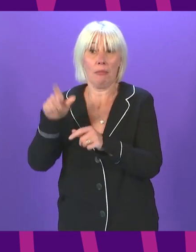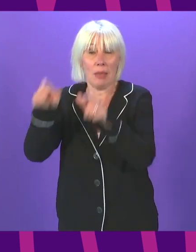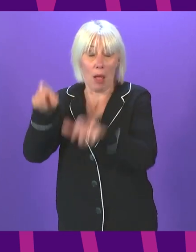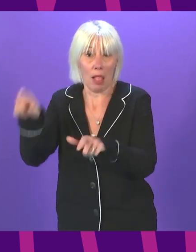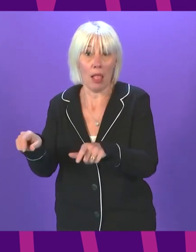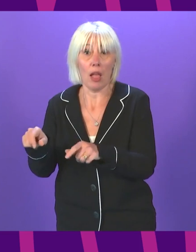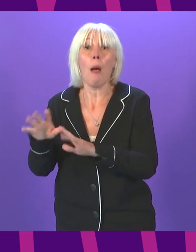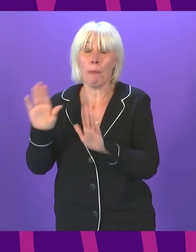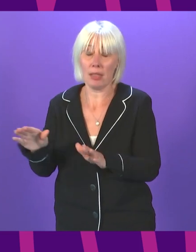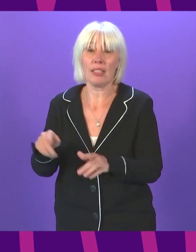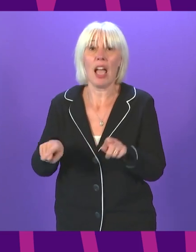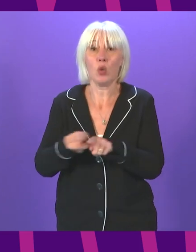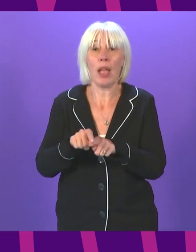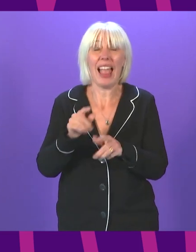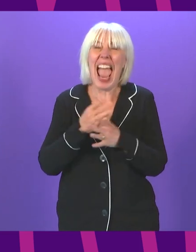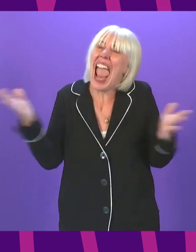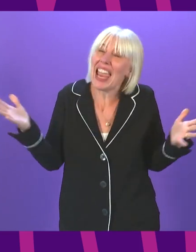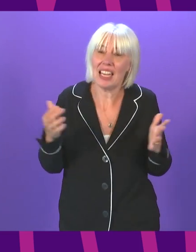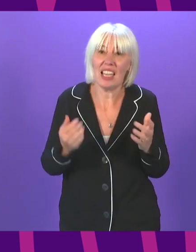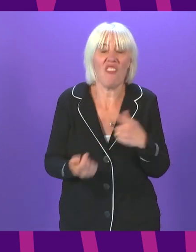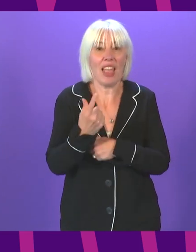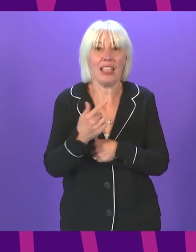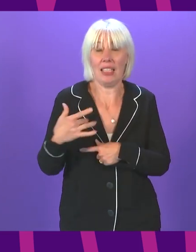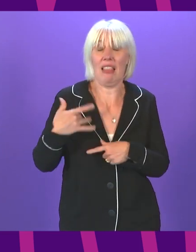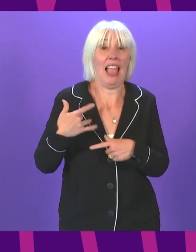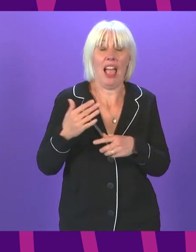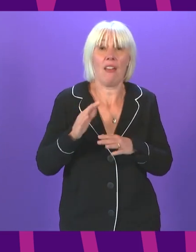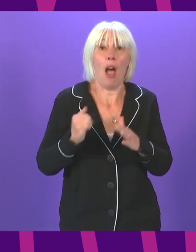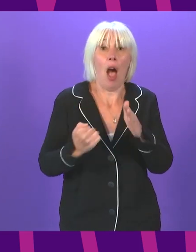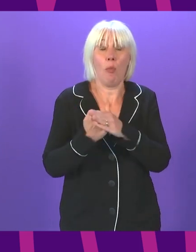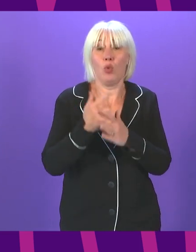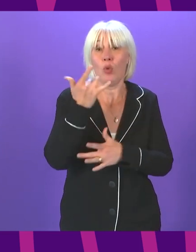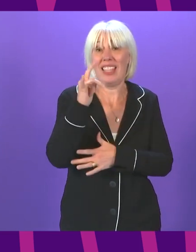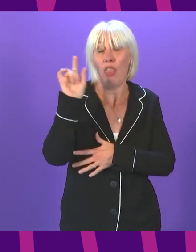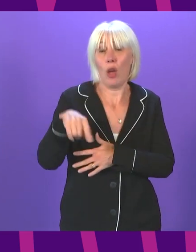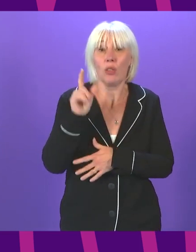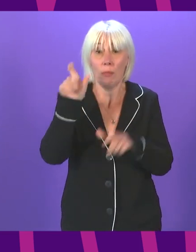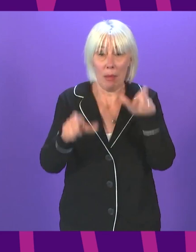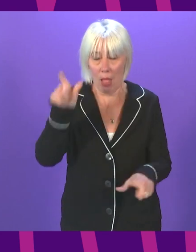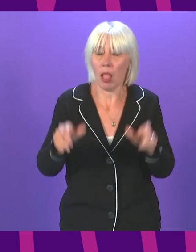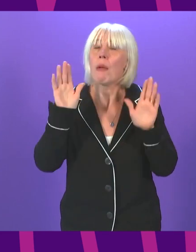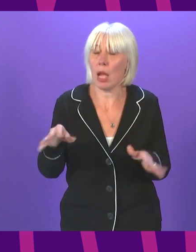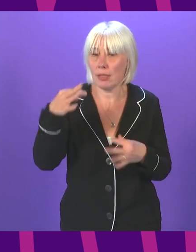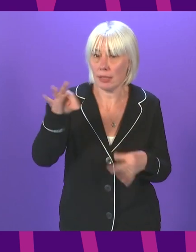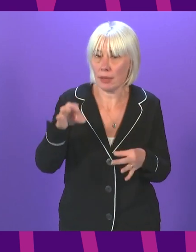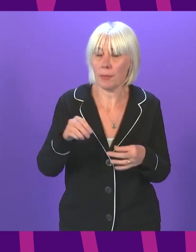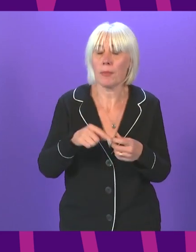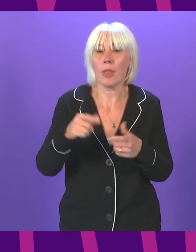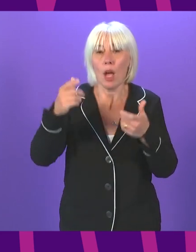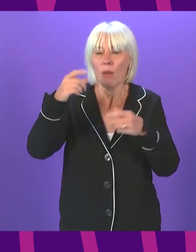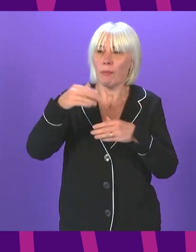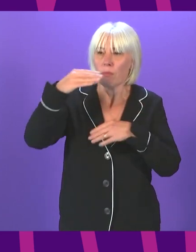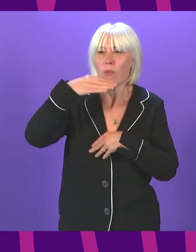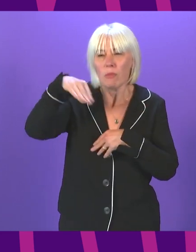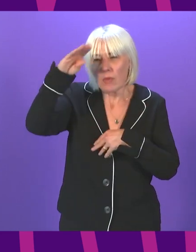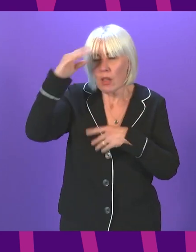has more than 10,000 people in attendance. We don't currently consider it appropriate to introduce certification for the hospitality industry as a whole.